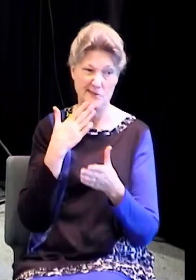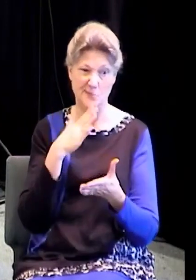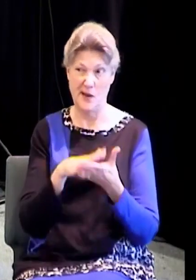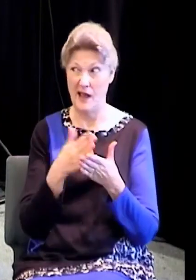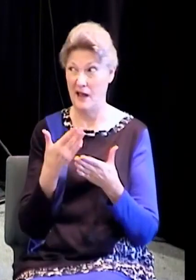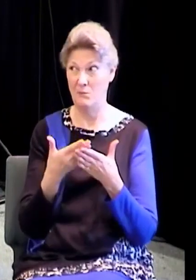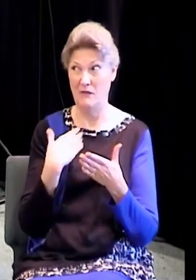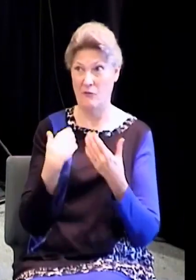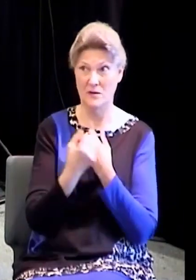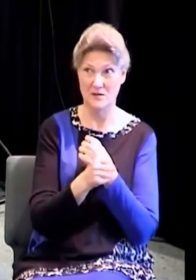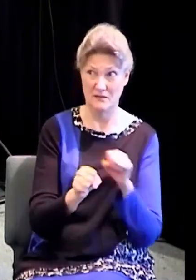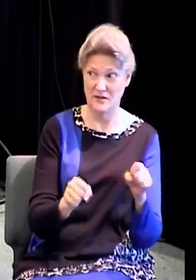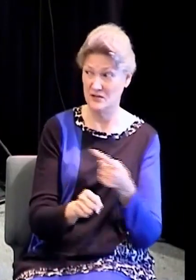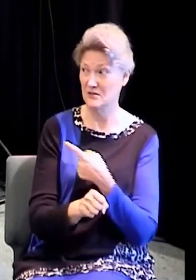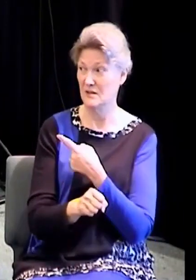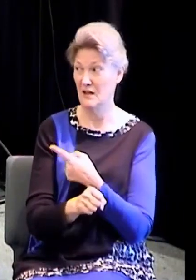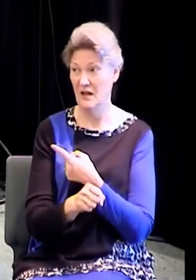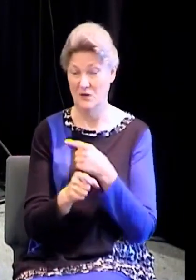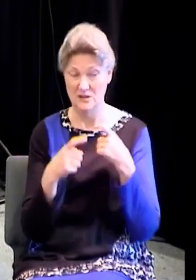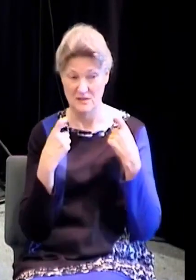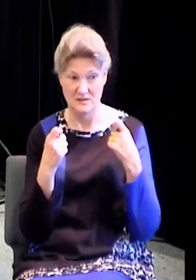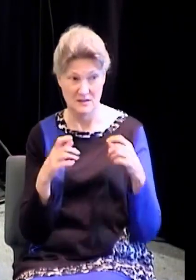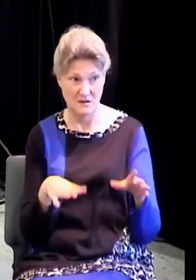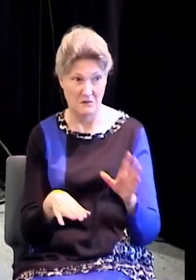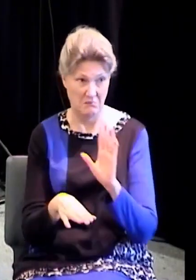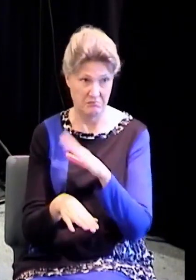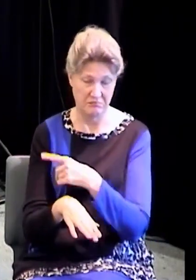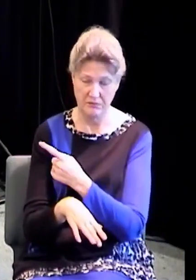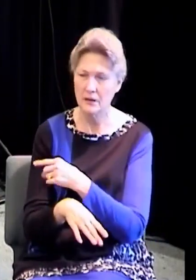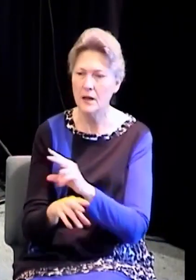a hold of him. But the Bible says all have sinned. Everyone say, that's me.